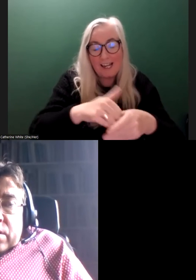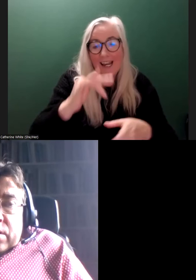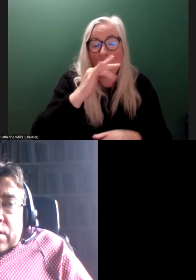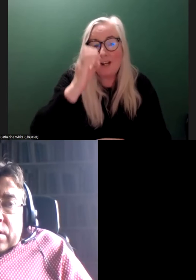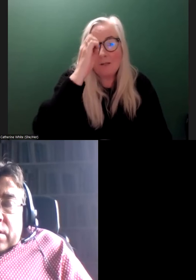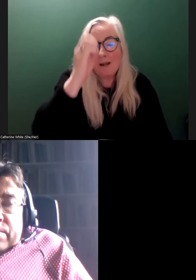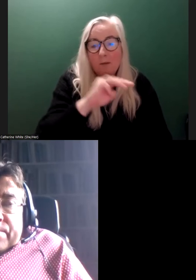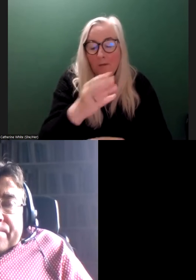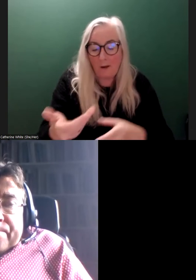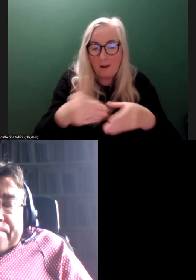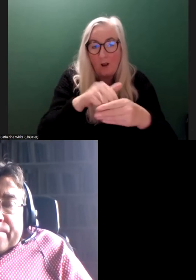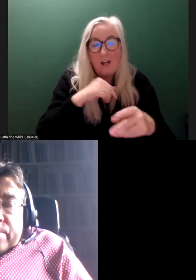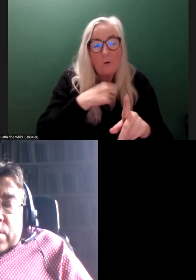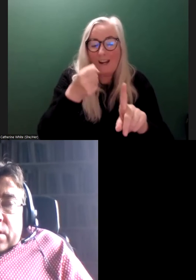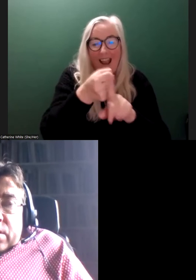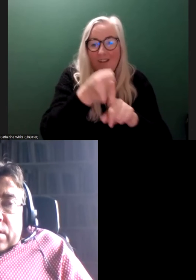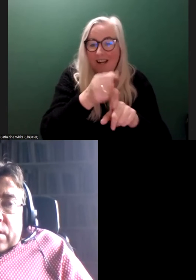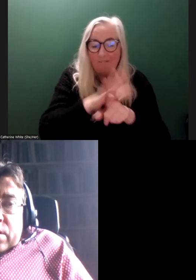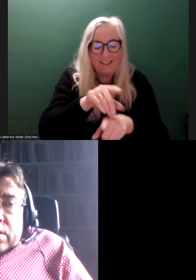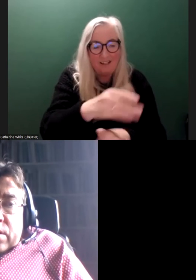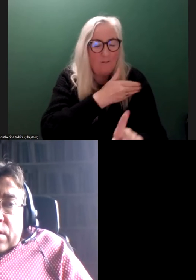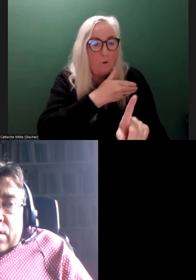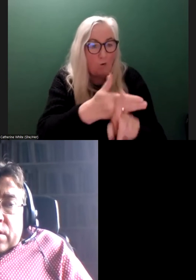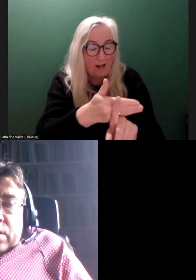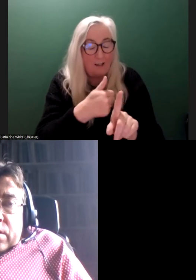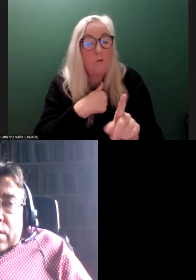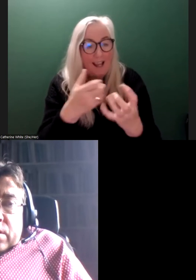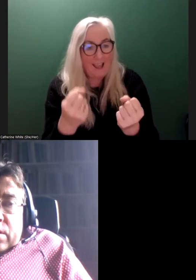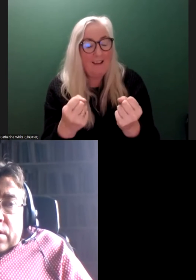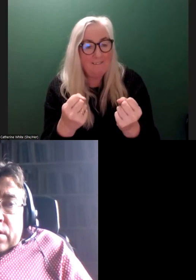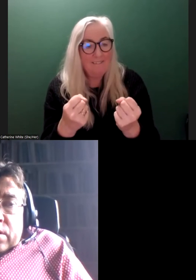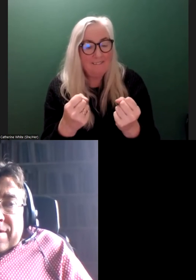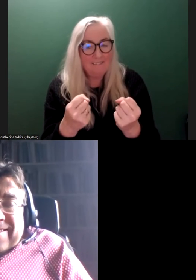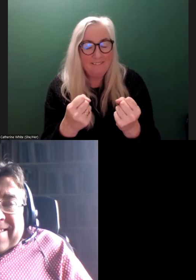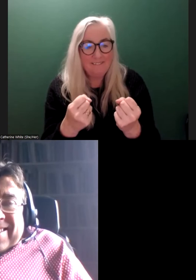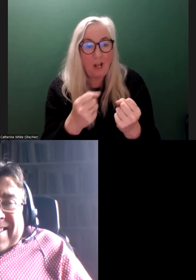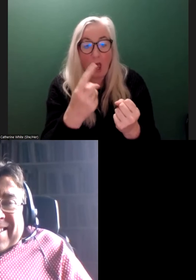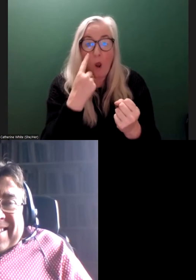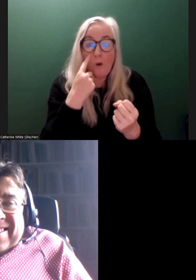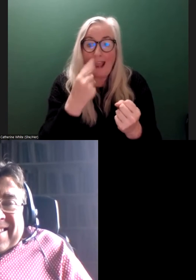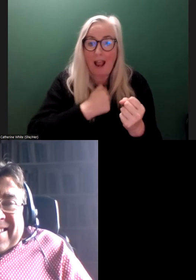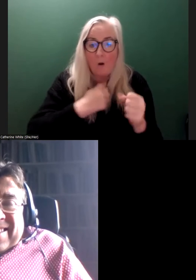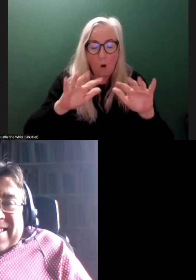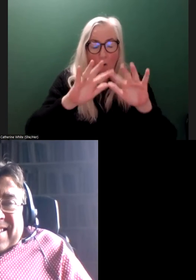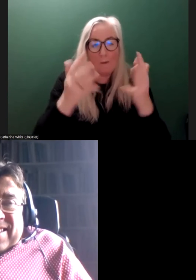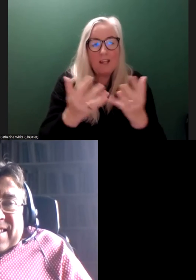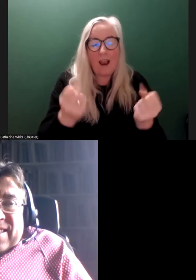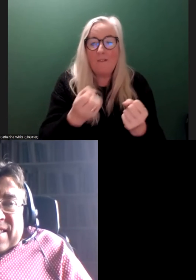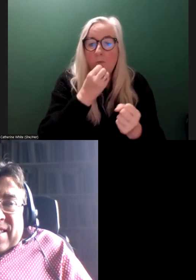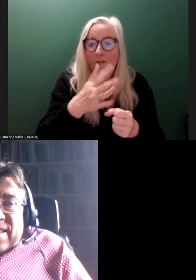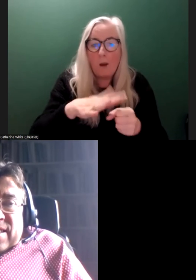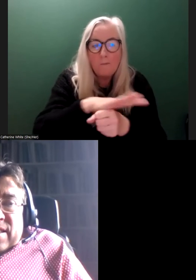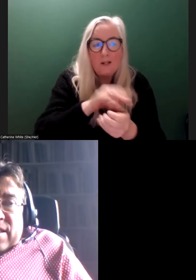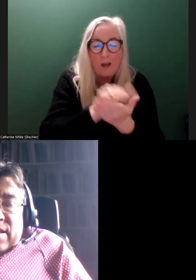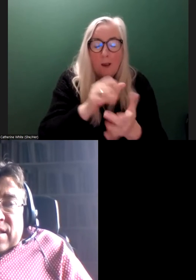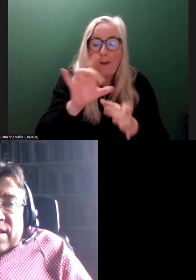part in this, and we've been advocating for this a while, and we have a lovely activity. If you want to have a look on our website, we have a beautiful position paper called Making